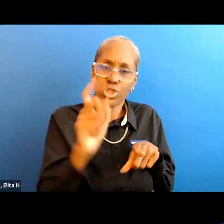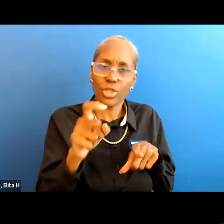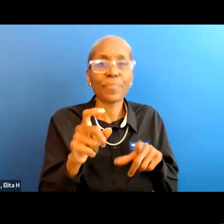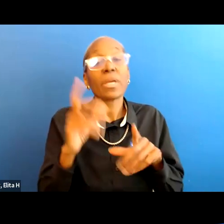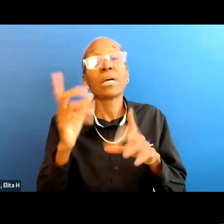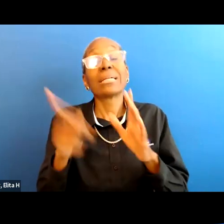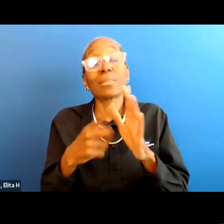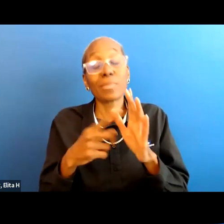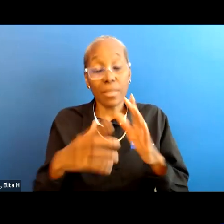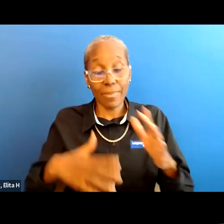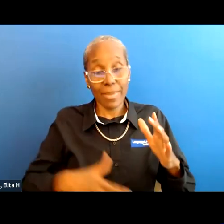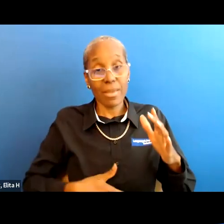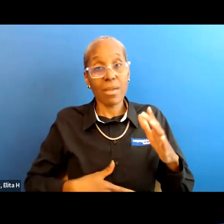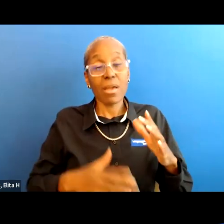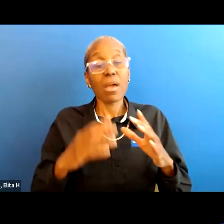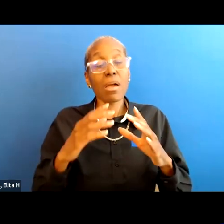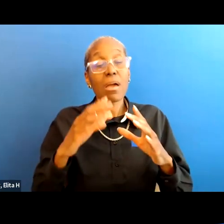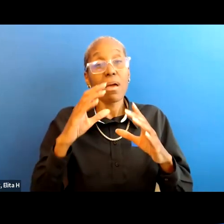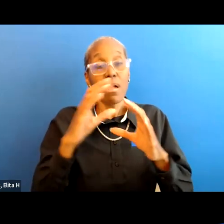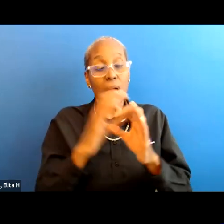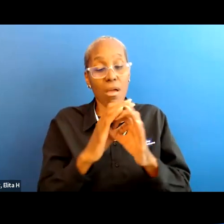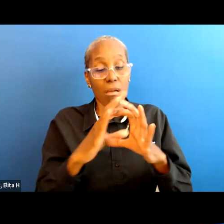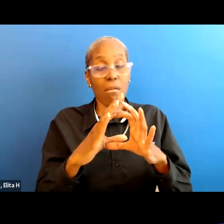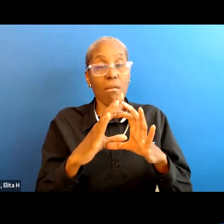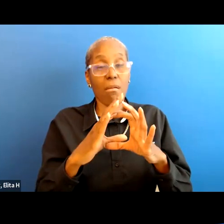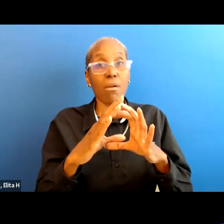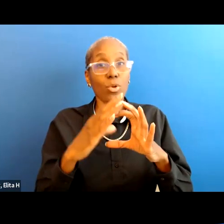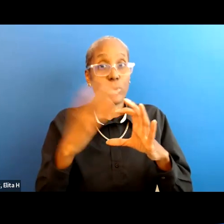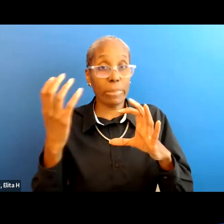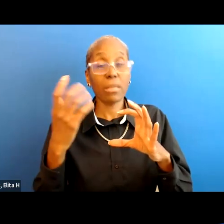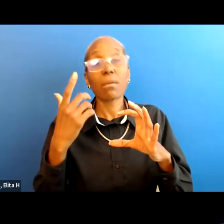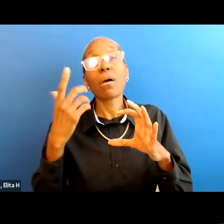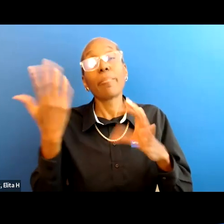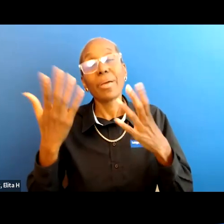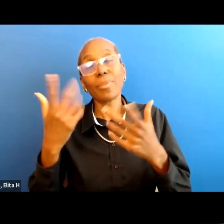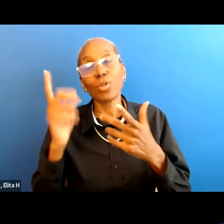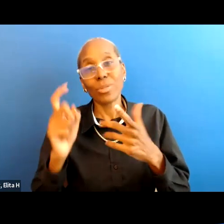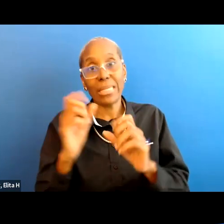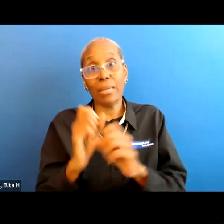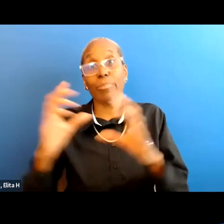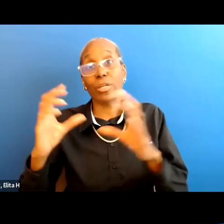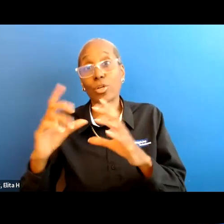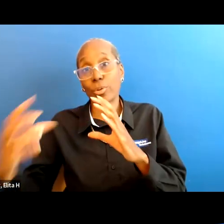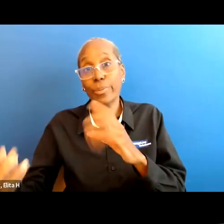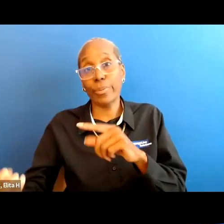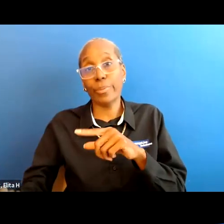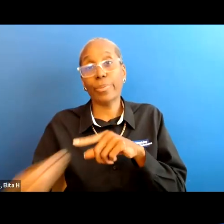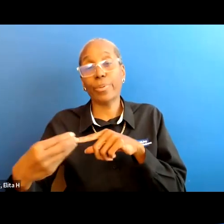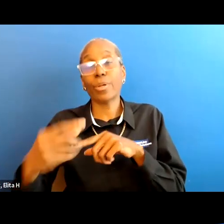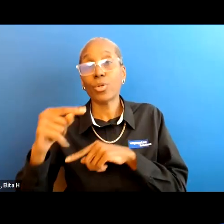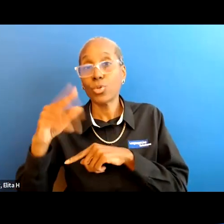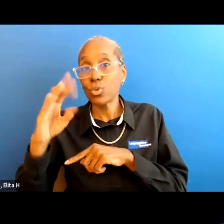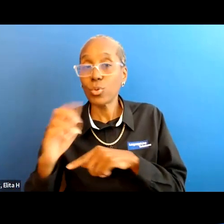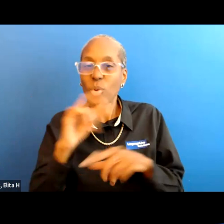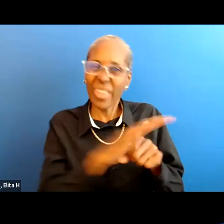opening in the abdomen gets too large and so you either need a larger suprapubic tube or you need to have that little area